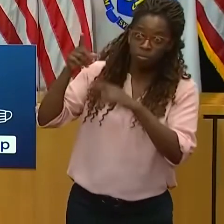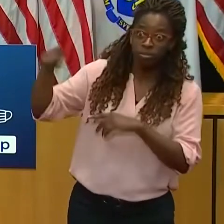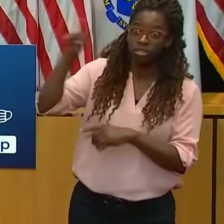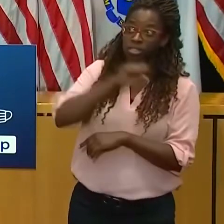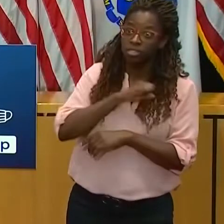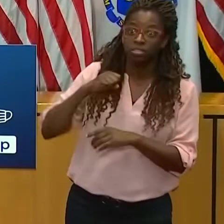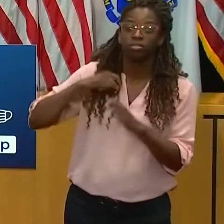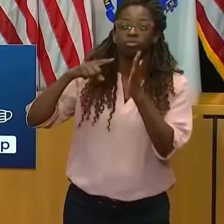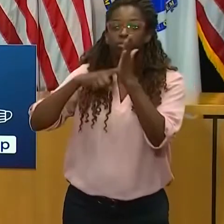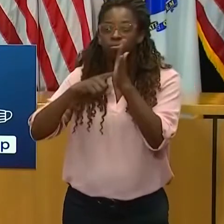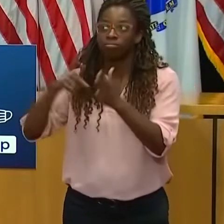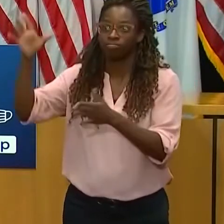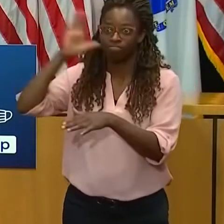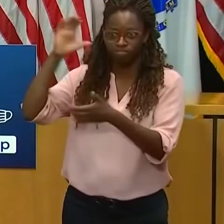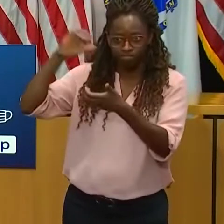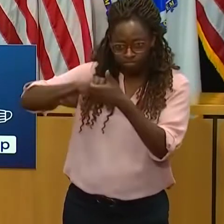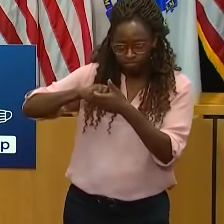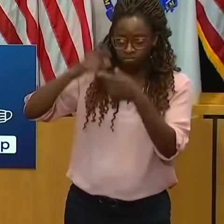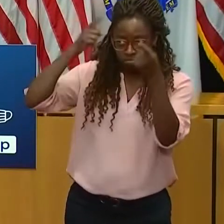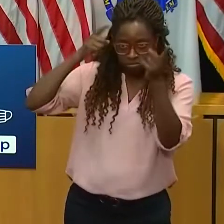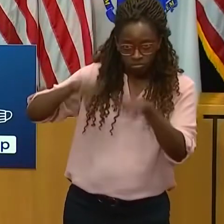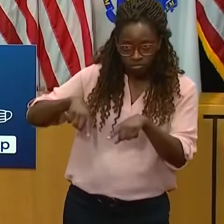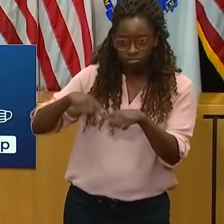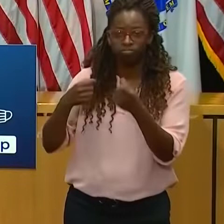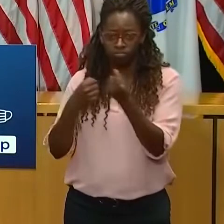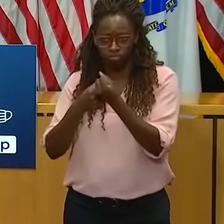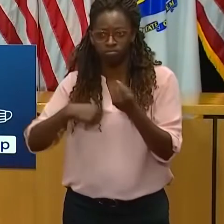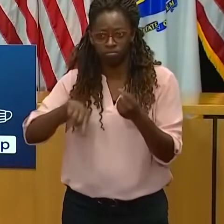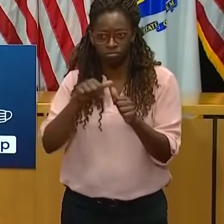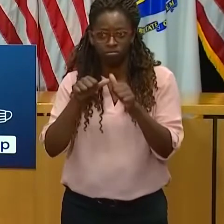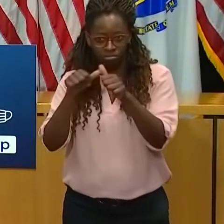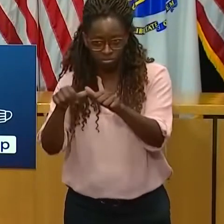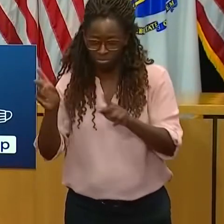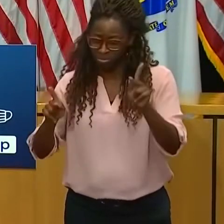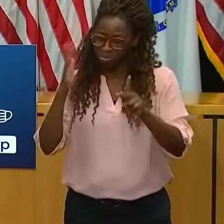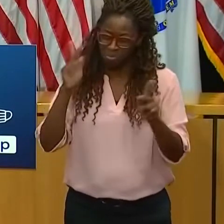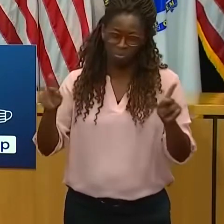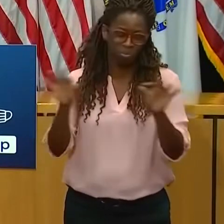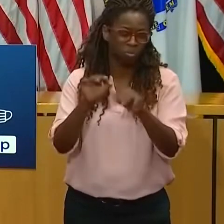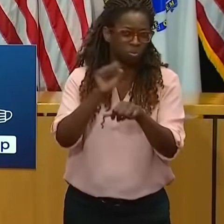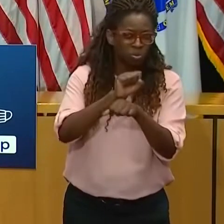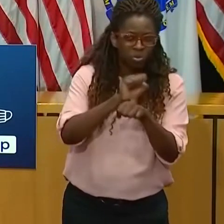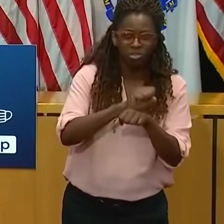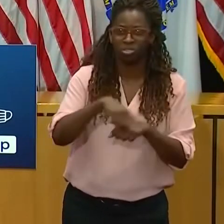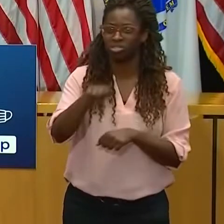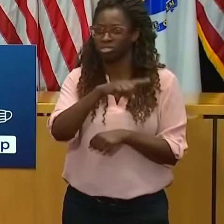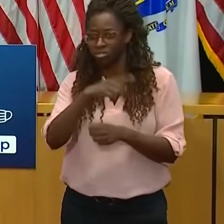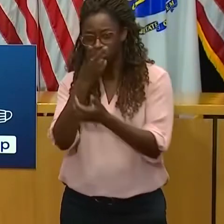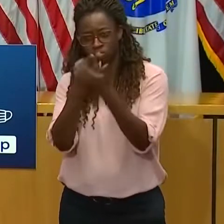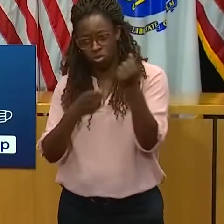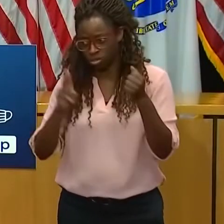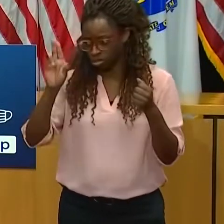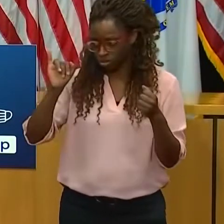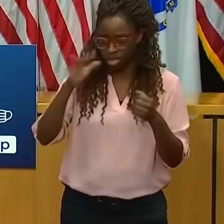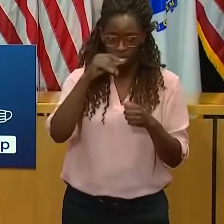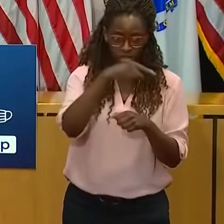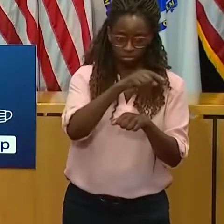support continued unemployment benefits for Massachusetts workers and critical relief for our employer community as